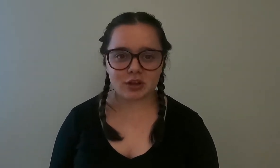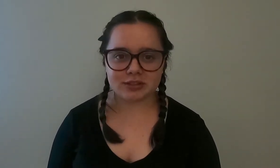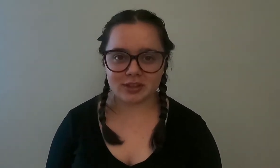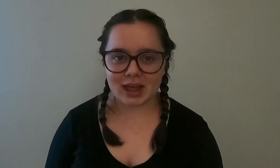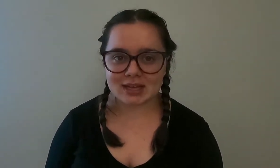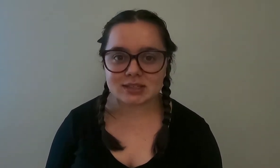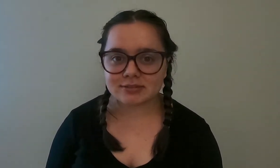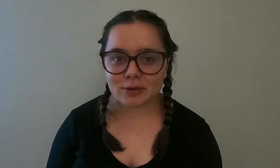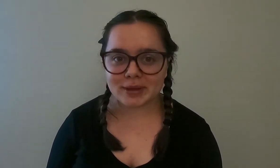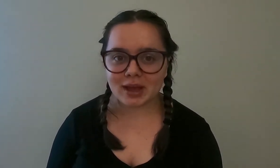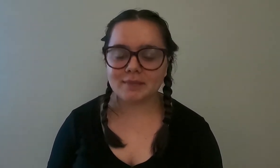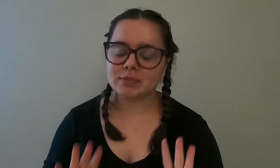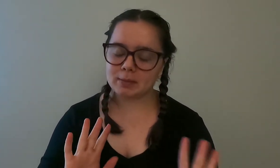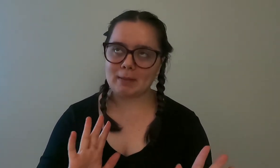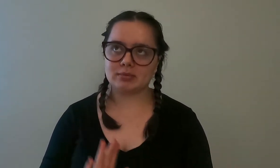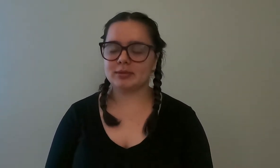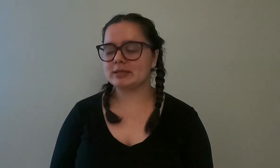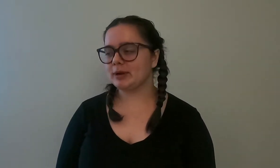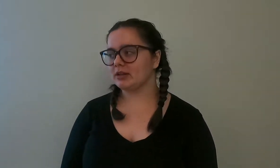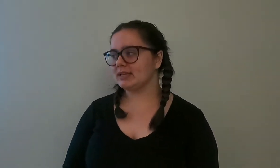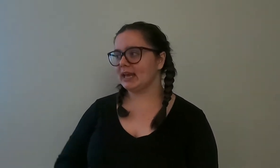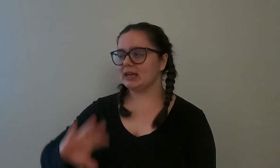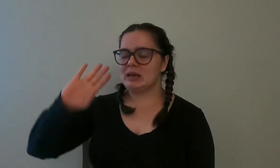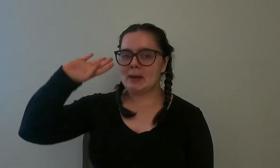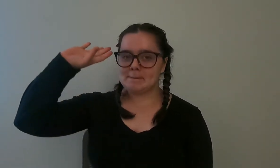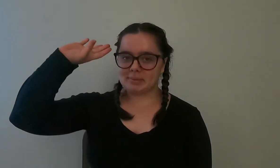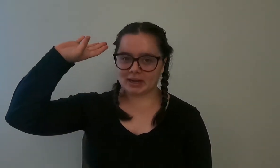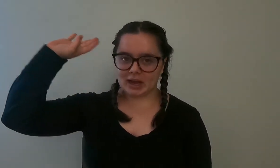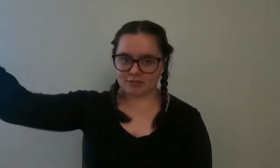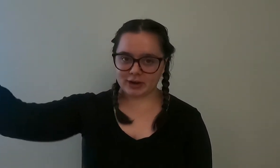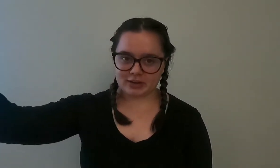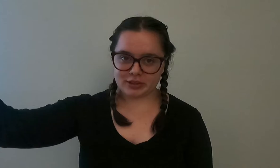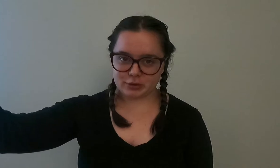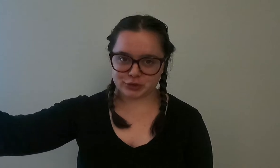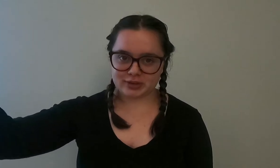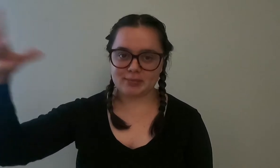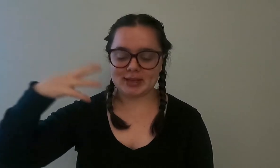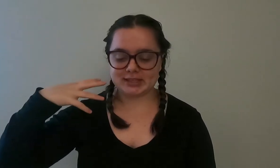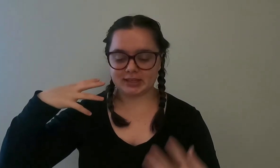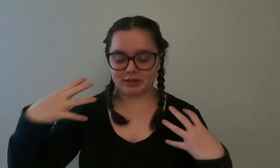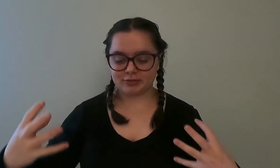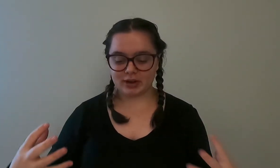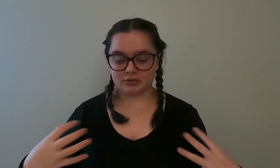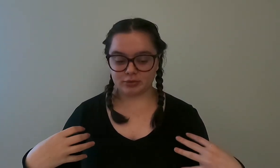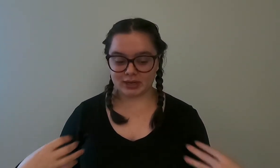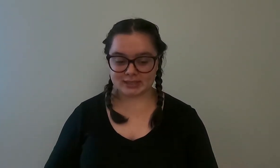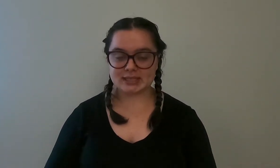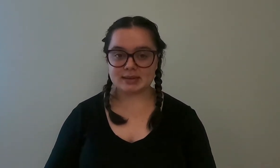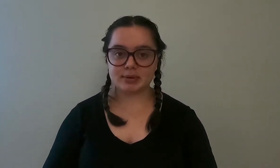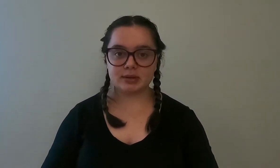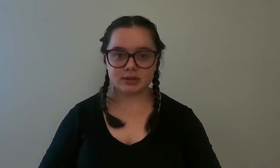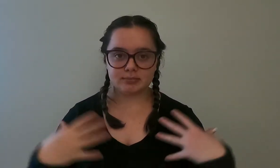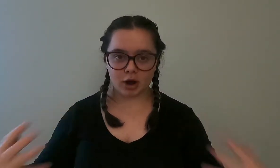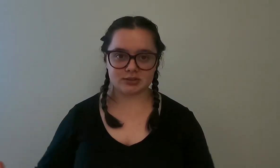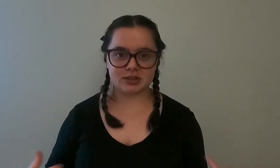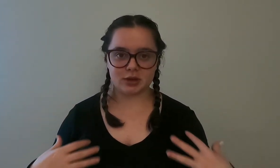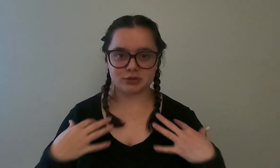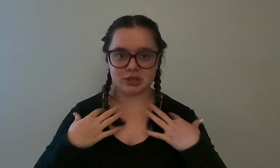called thalassophobia i'm probably mispronouncing it but afraid of the ocean and basically afraid of really deep parts of the ocean